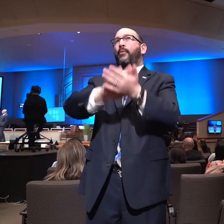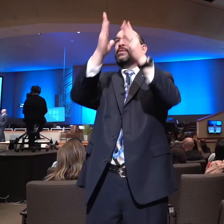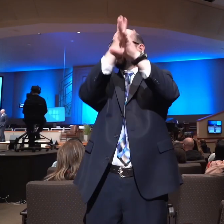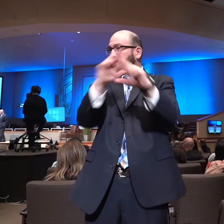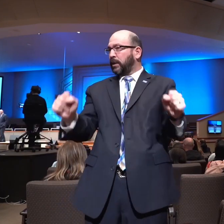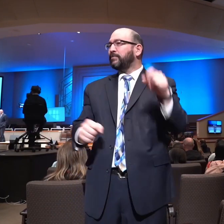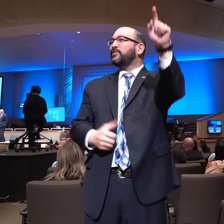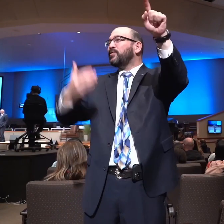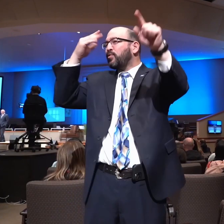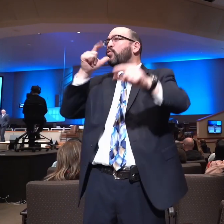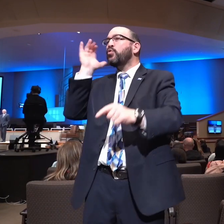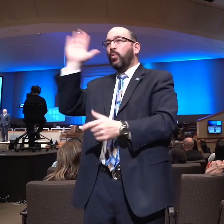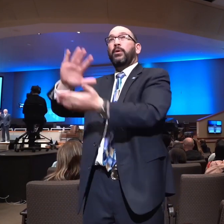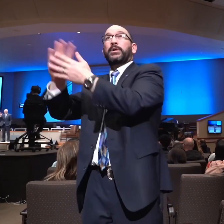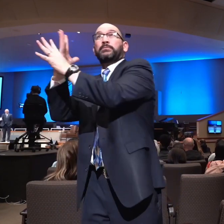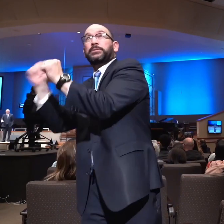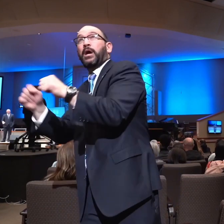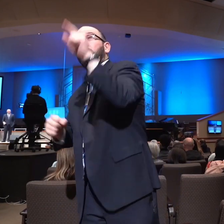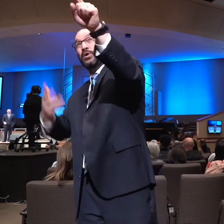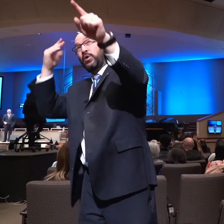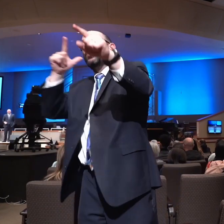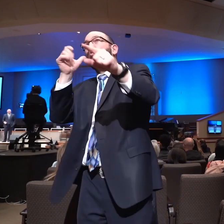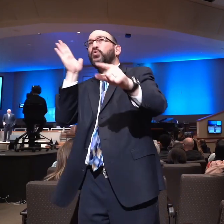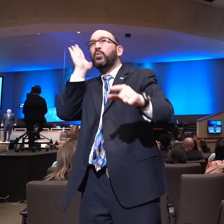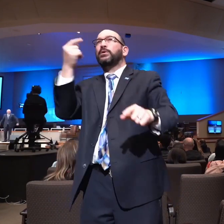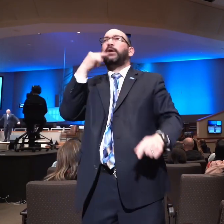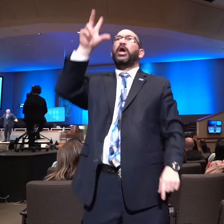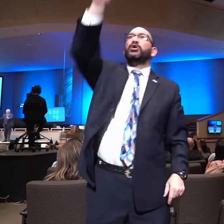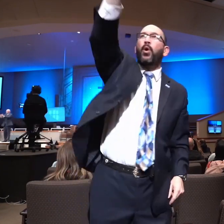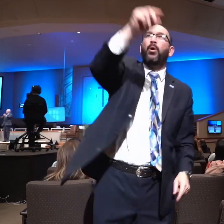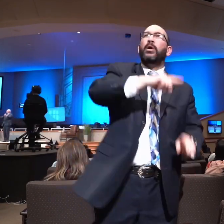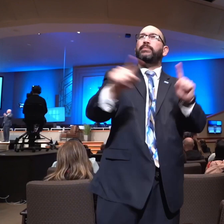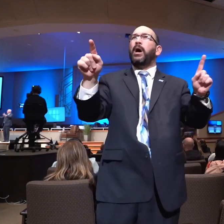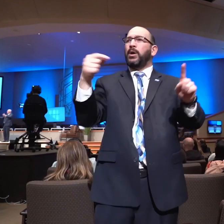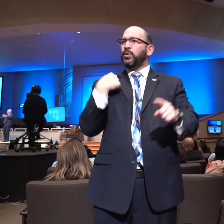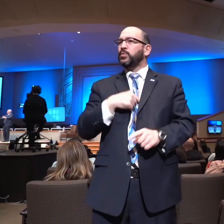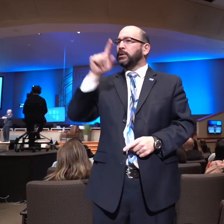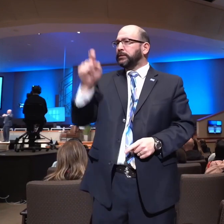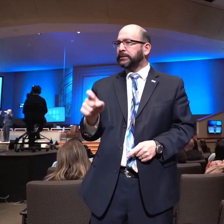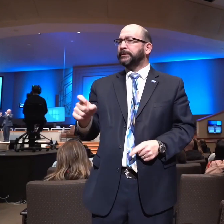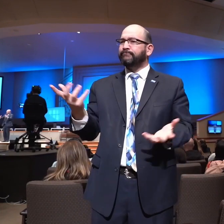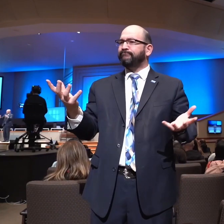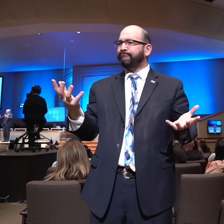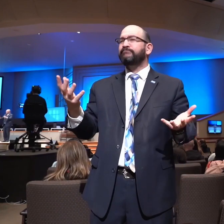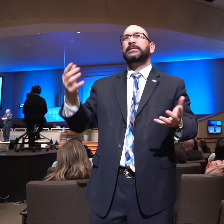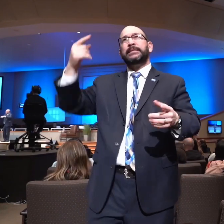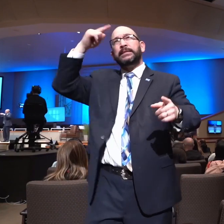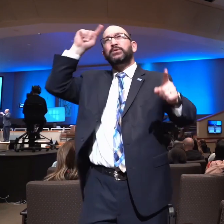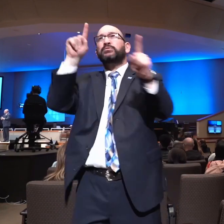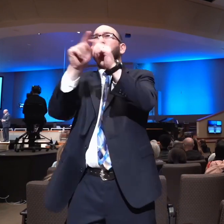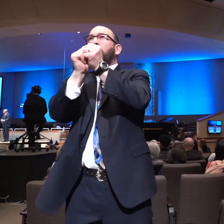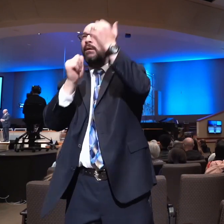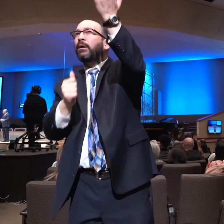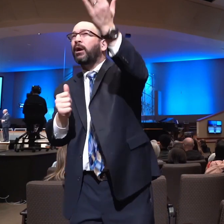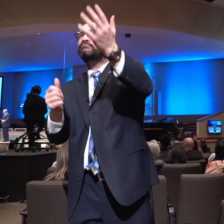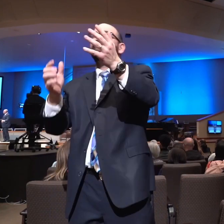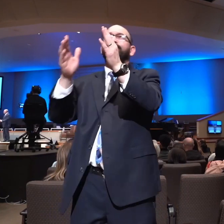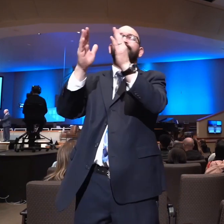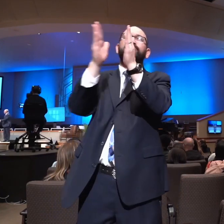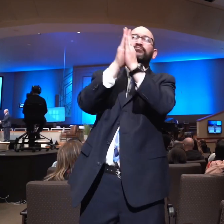knows who's going to get saved and who's not going to get saved. But there's a compatibility between His foreknowledge and the free will of men. And